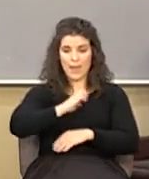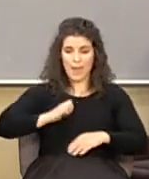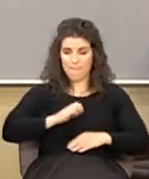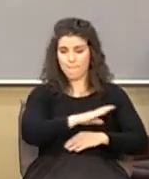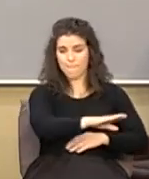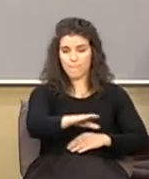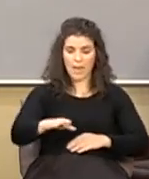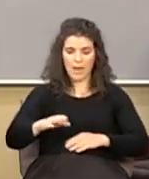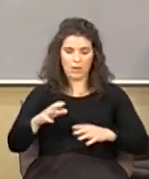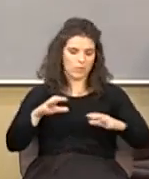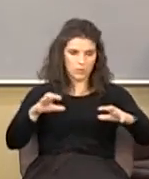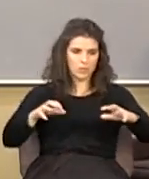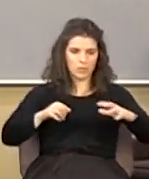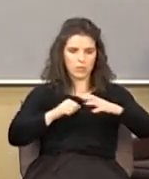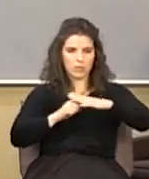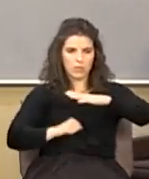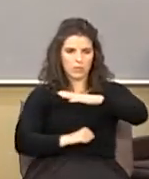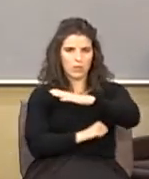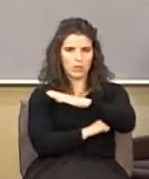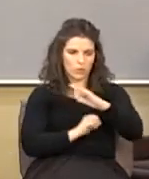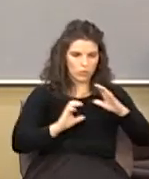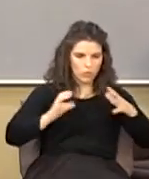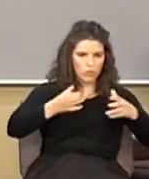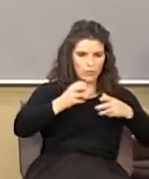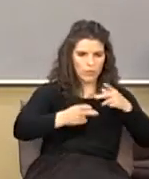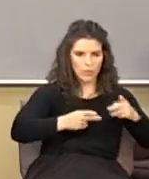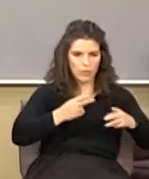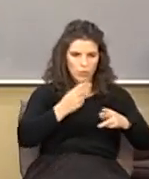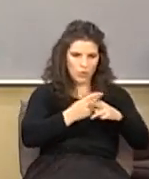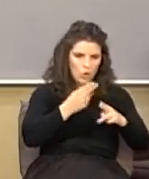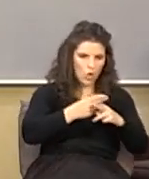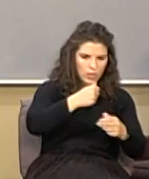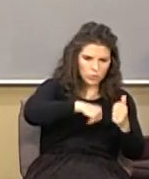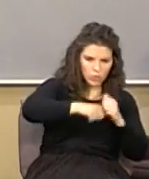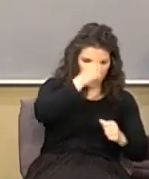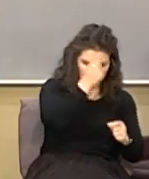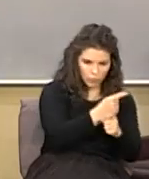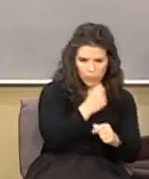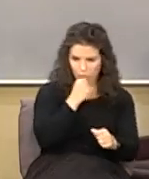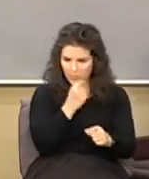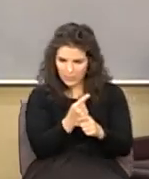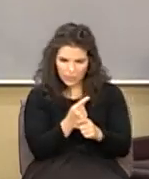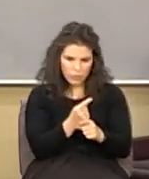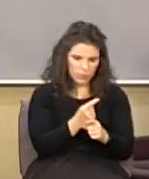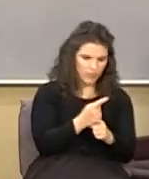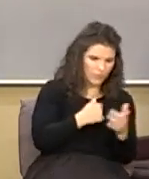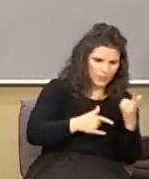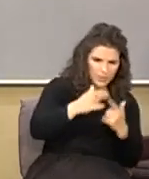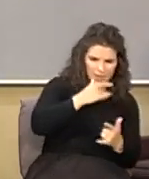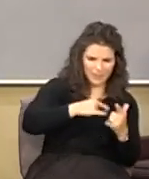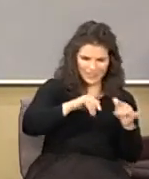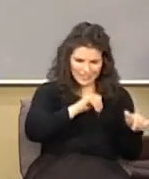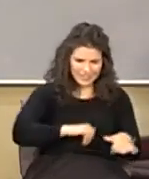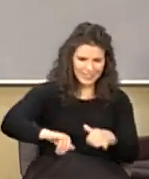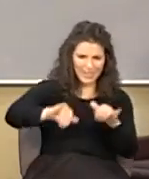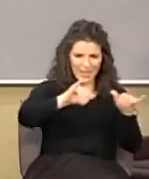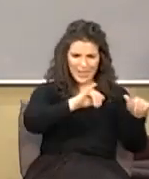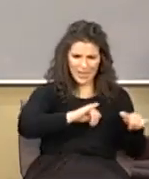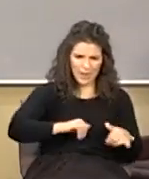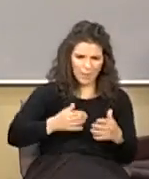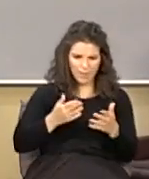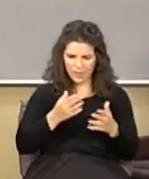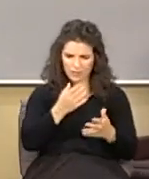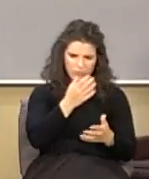because here's a group of people who live who call each other brother and sister and treat each other like they're the same and yet in every other way